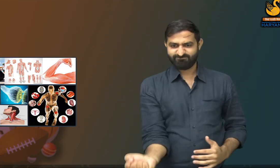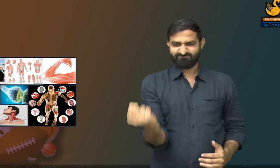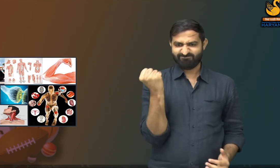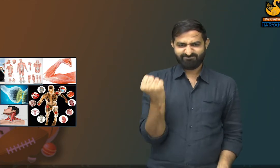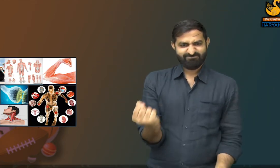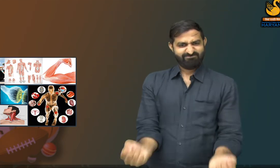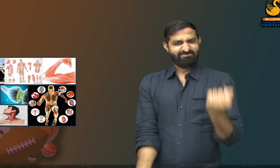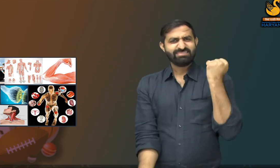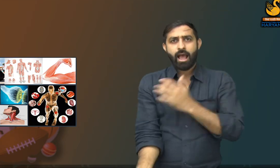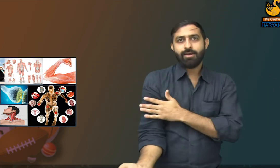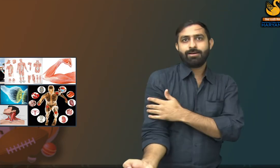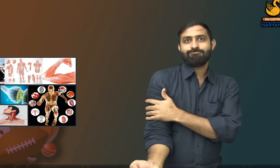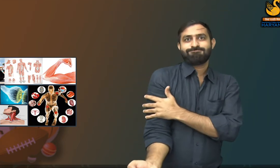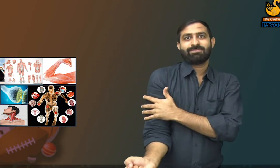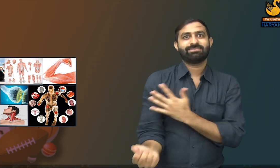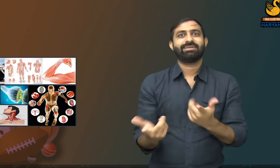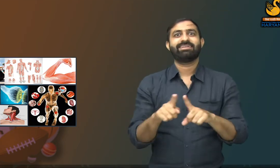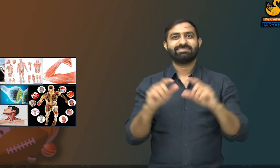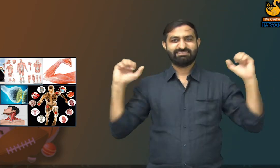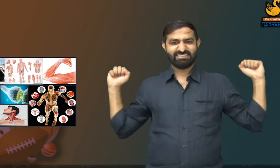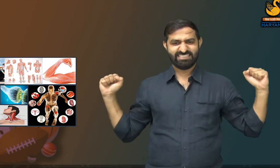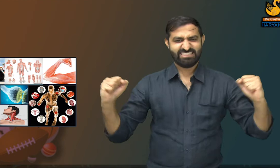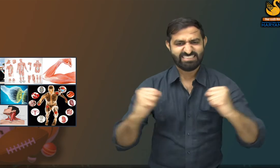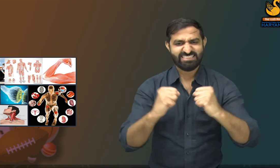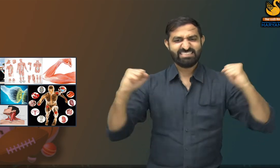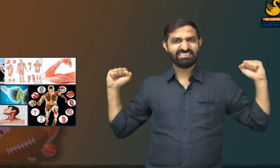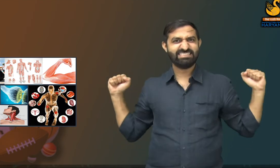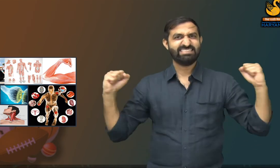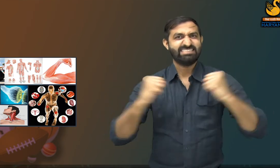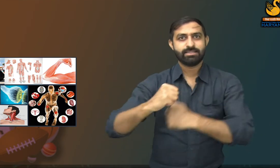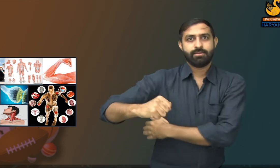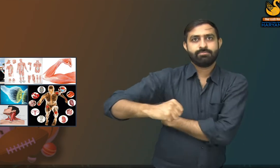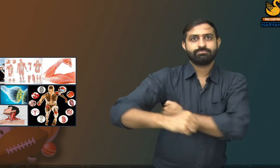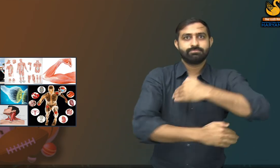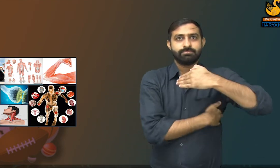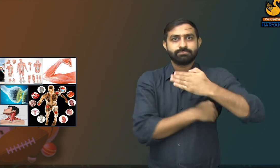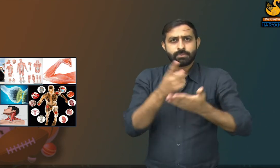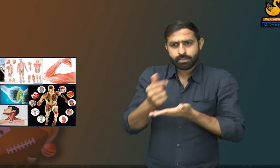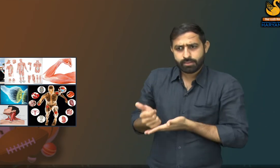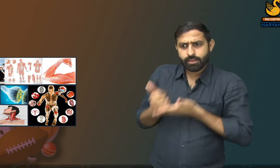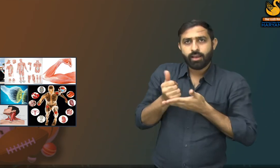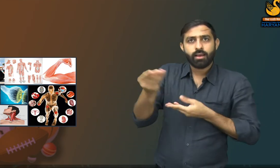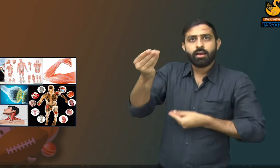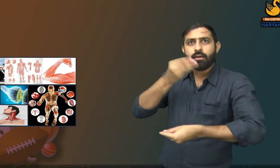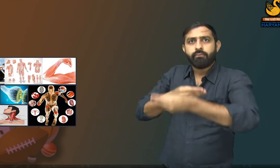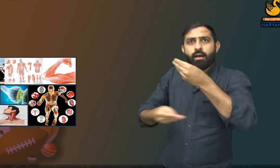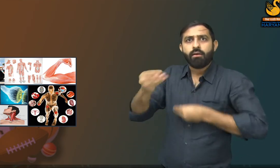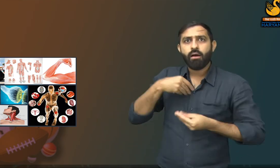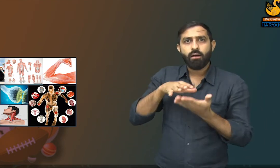positions during exercise to build our muscle strength. So a physical trainer helps us in